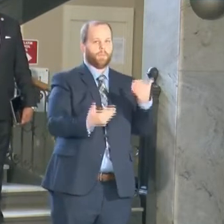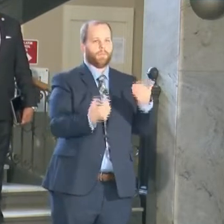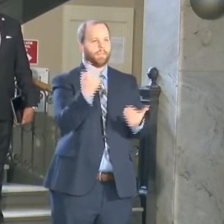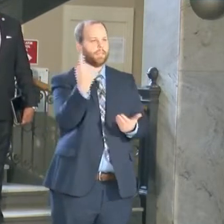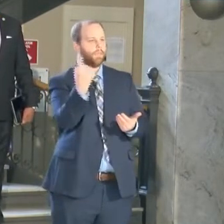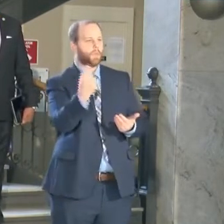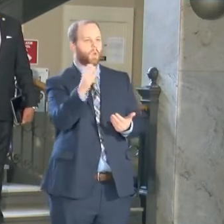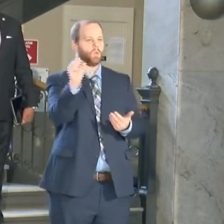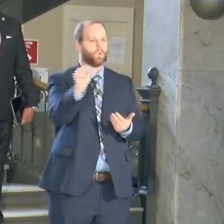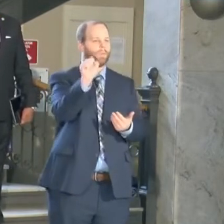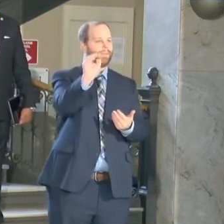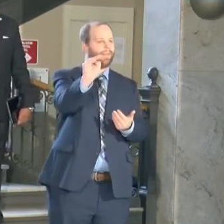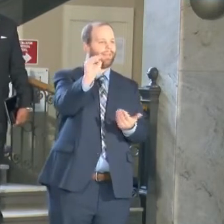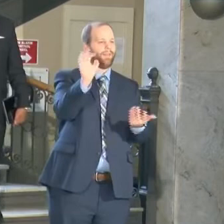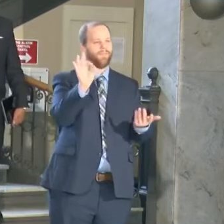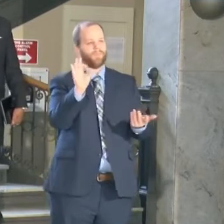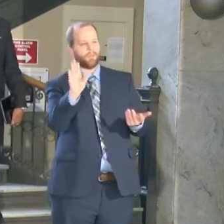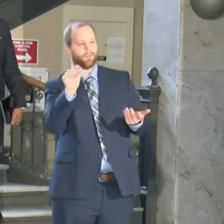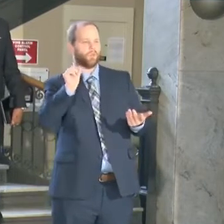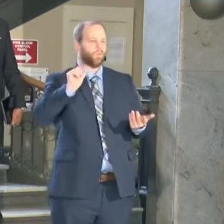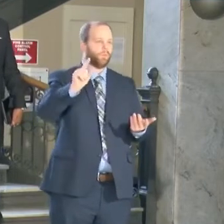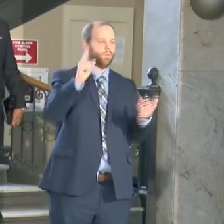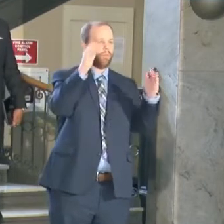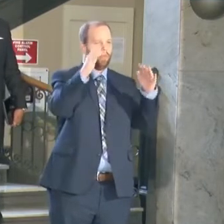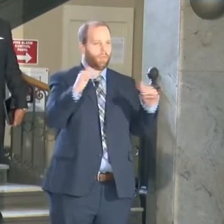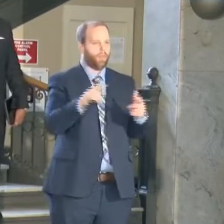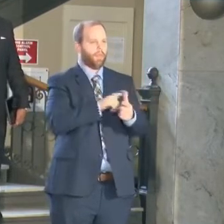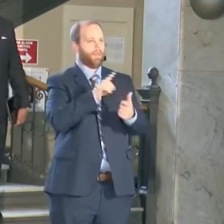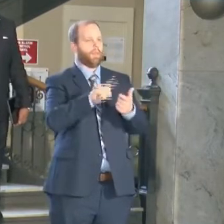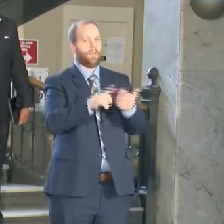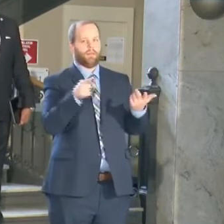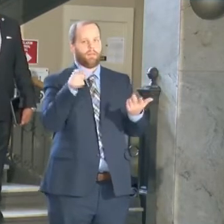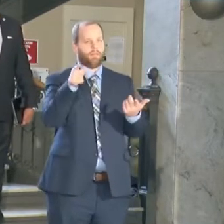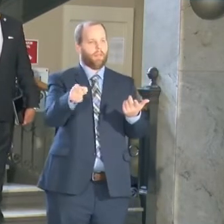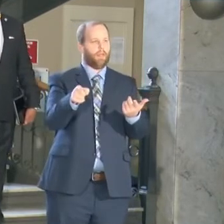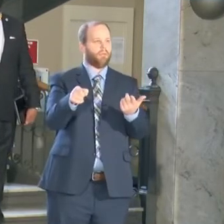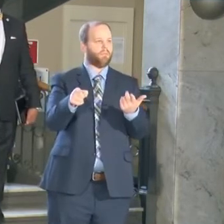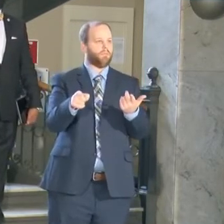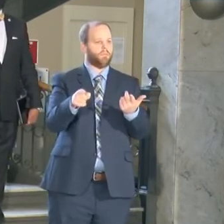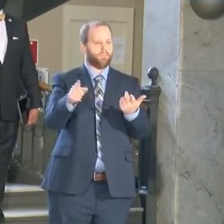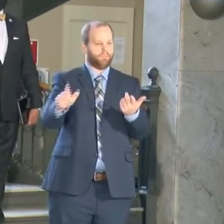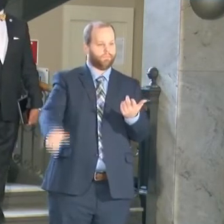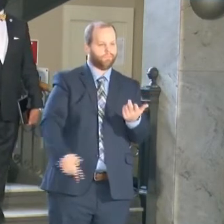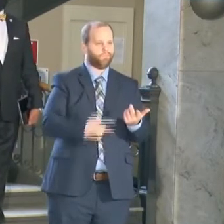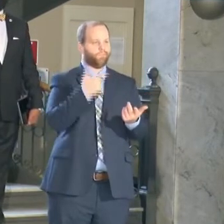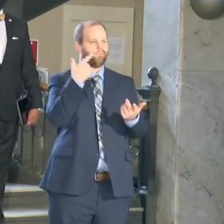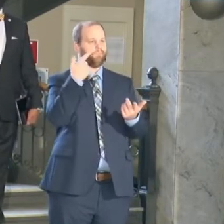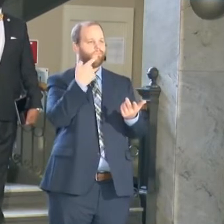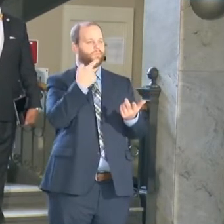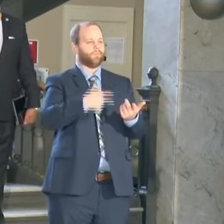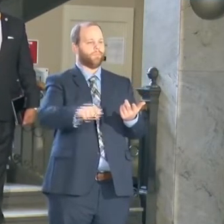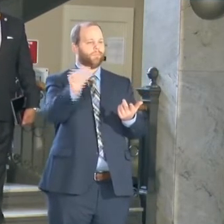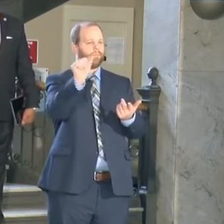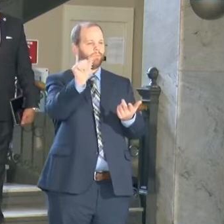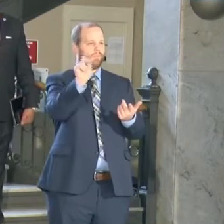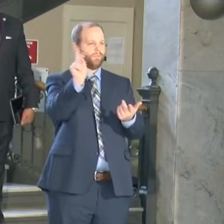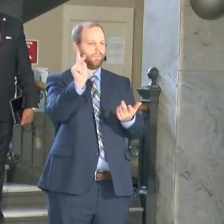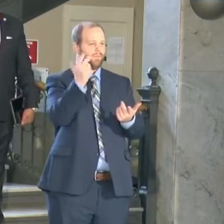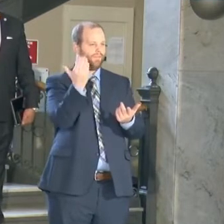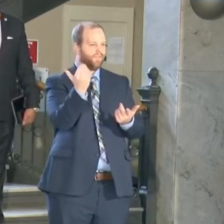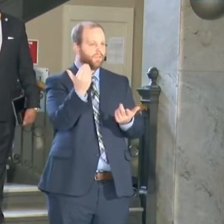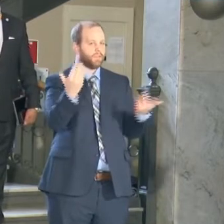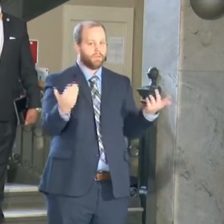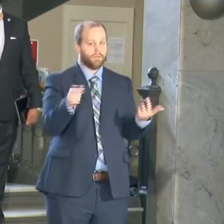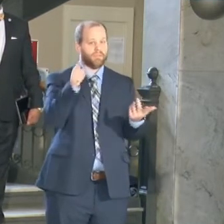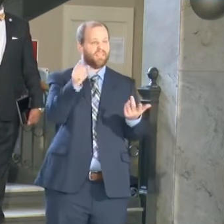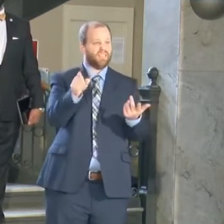And then the next resort is to picking up an AK-15, literally. We have teenagers who